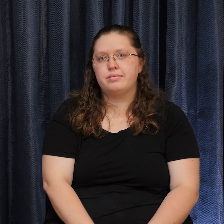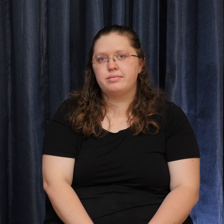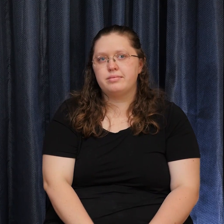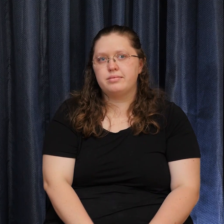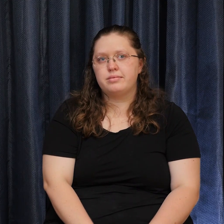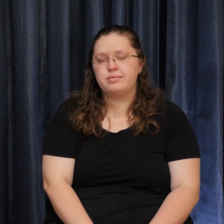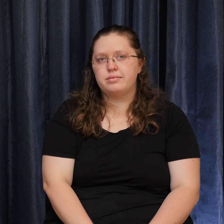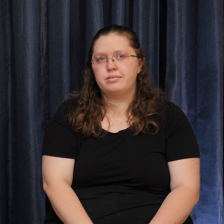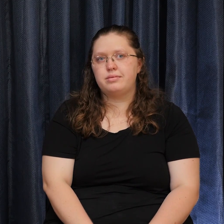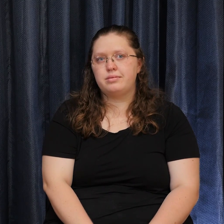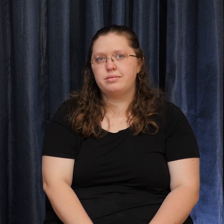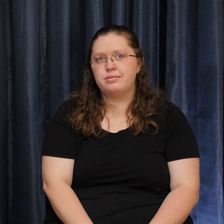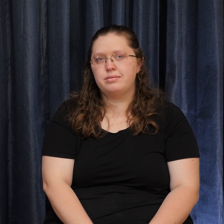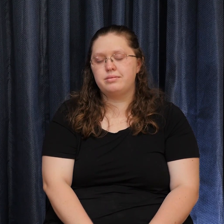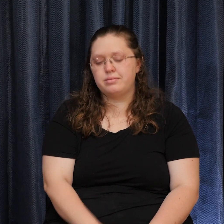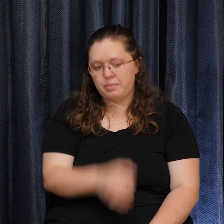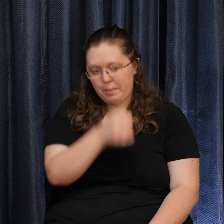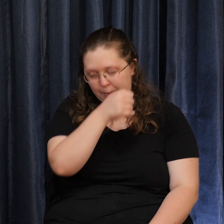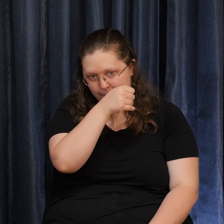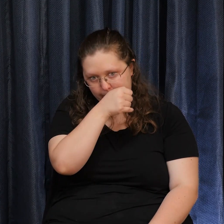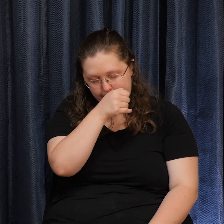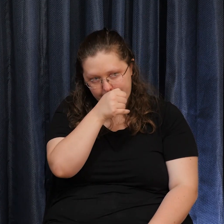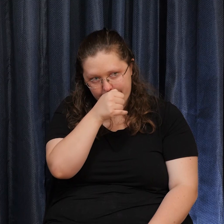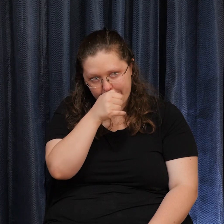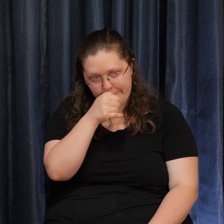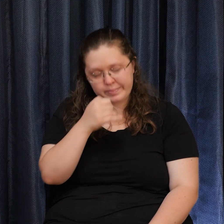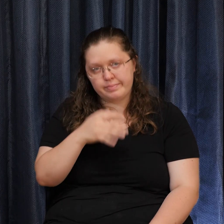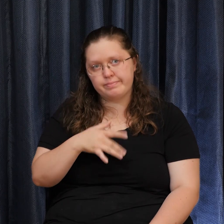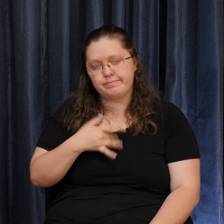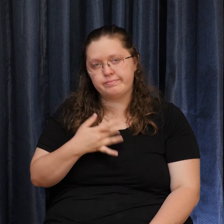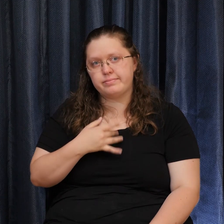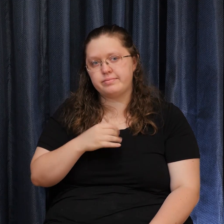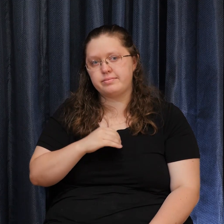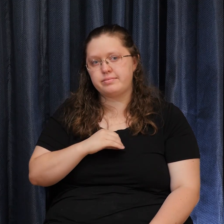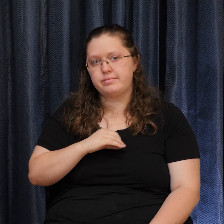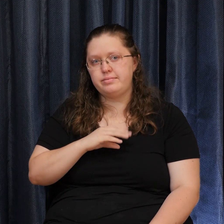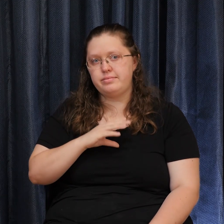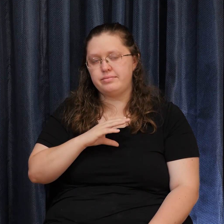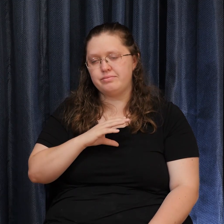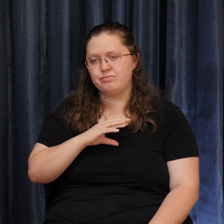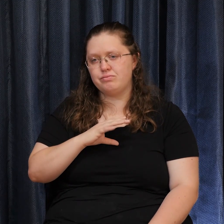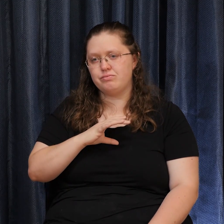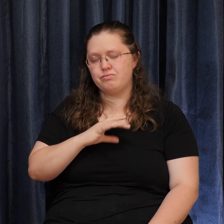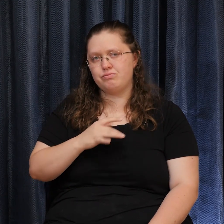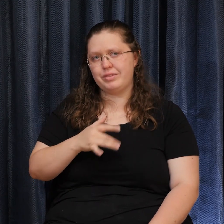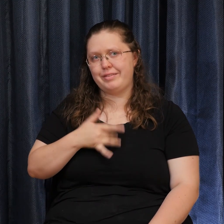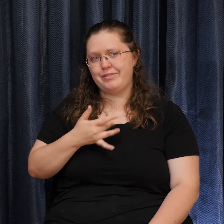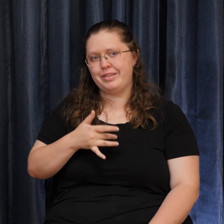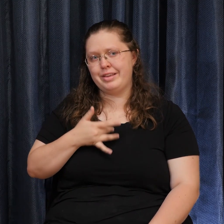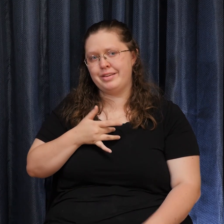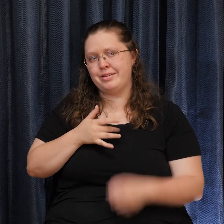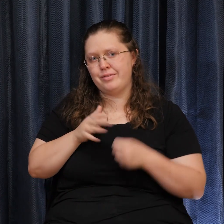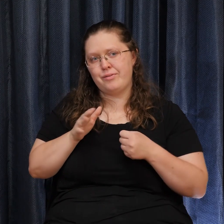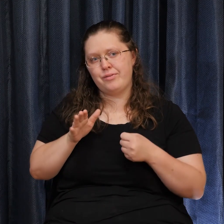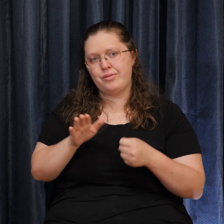Encouraged By The feeling Of wholeness Of peace